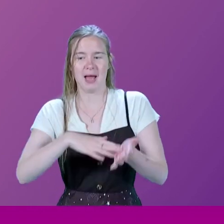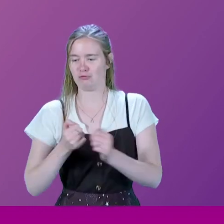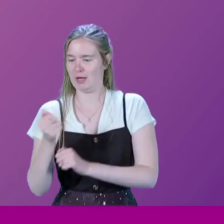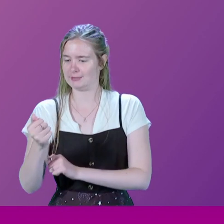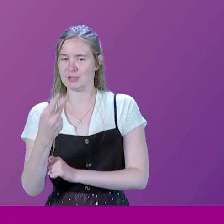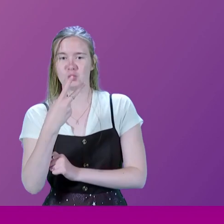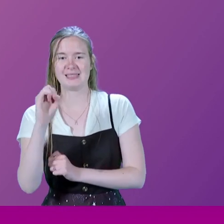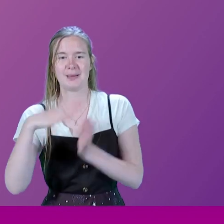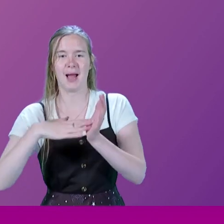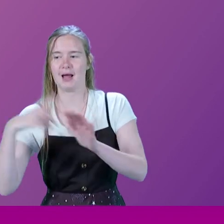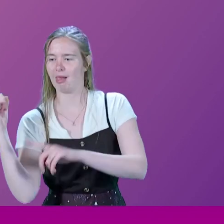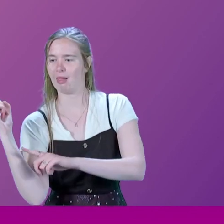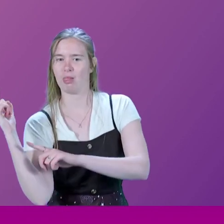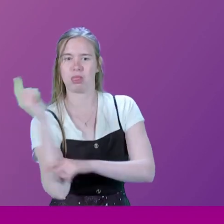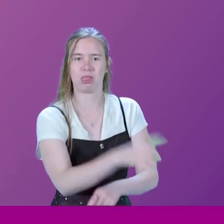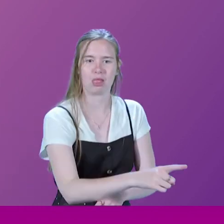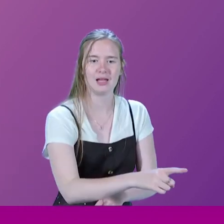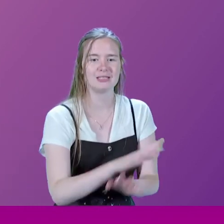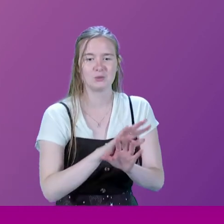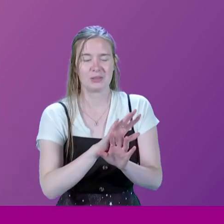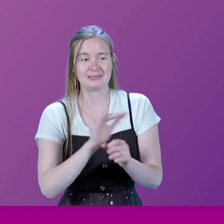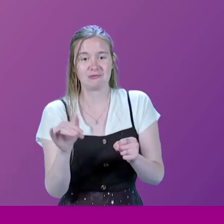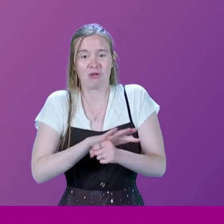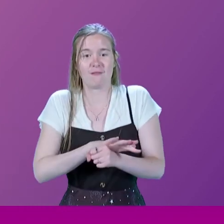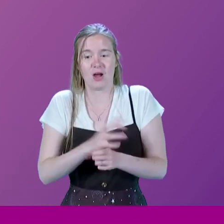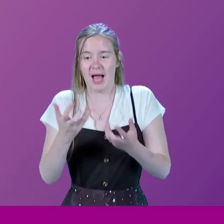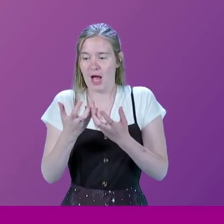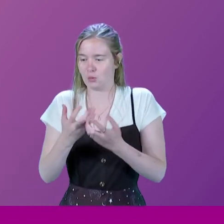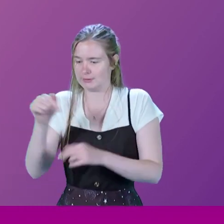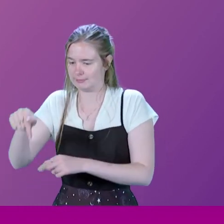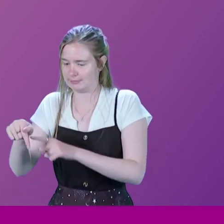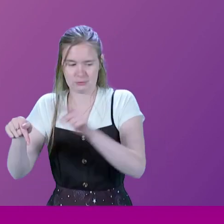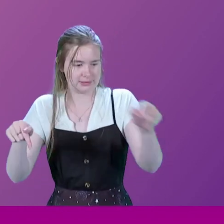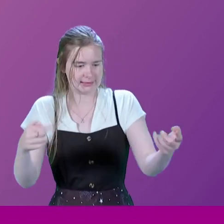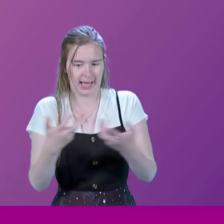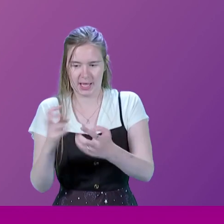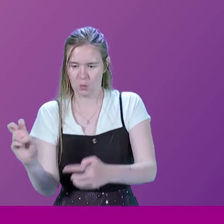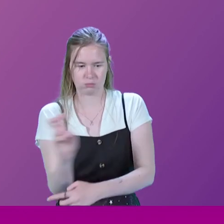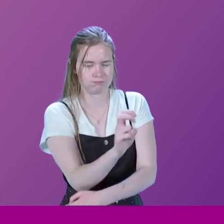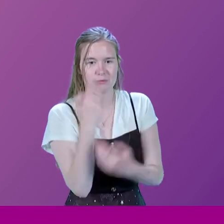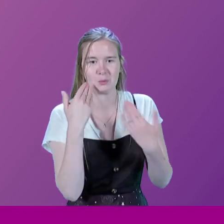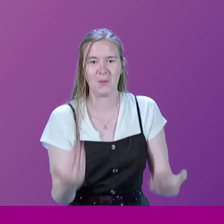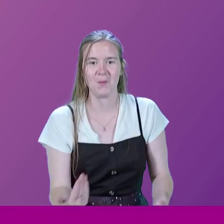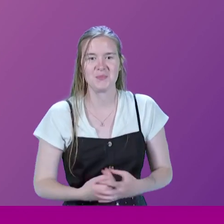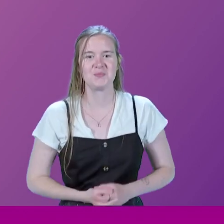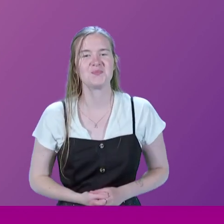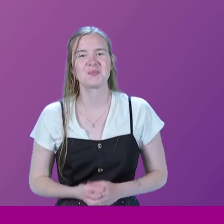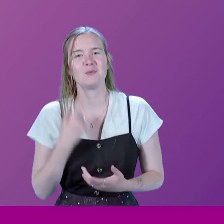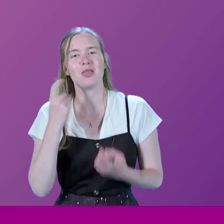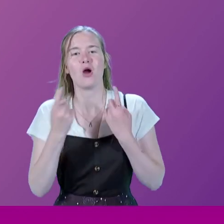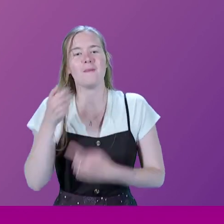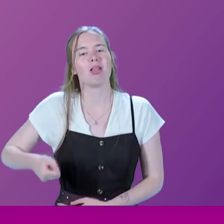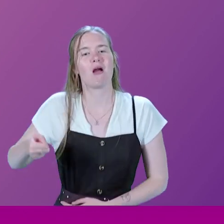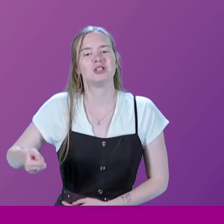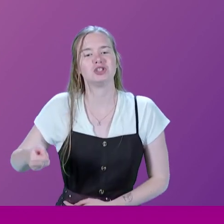station. And no account has been given about how I got from one to the other. But when we thought about the luggage,